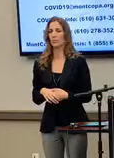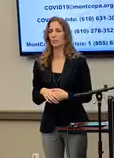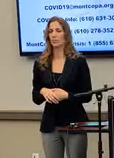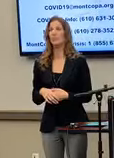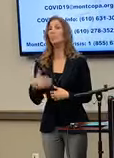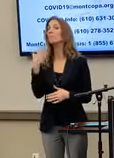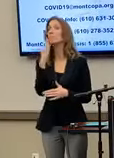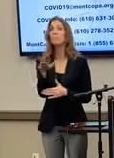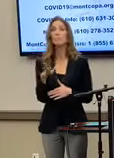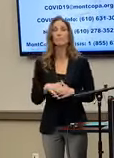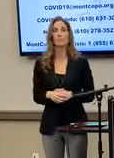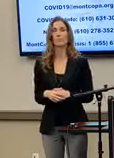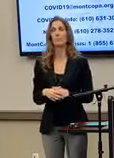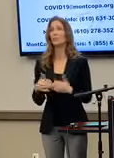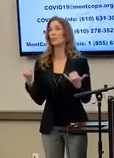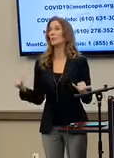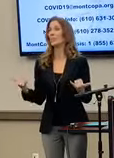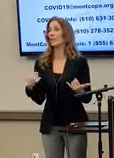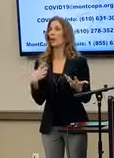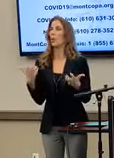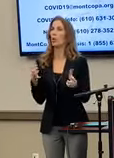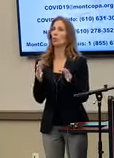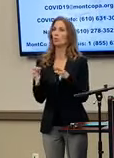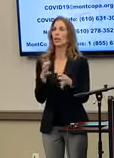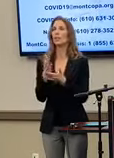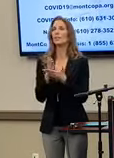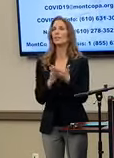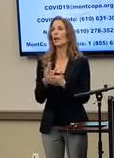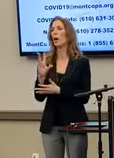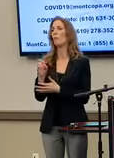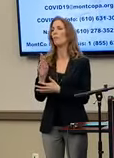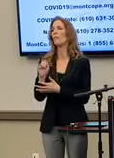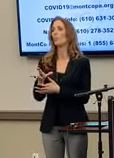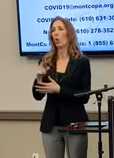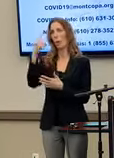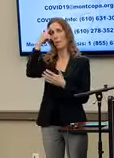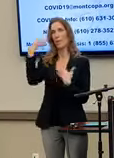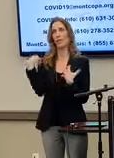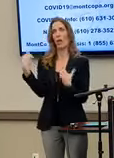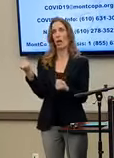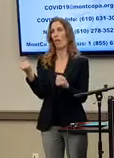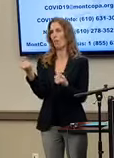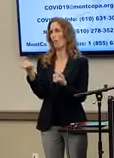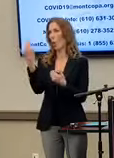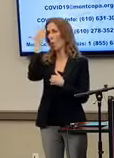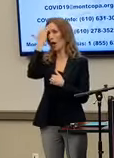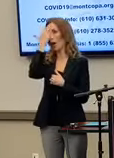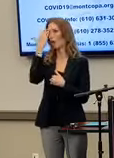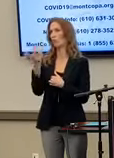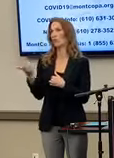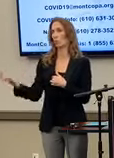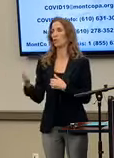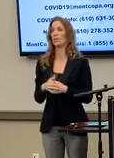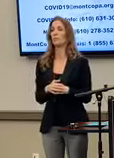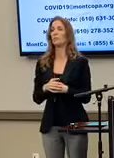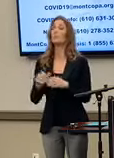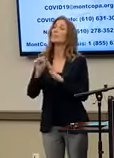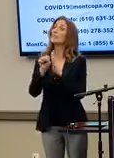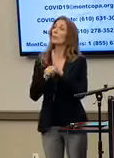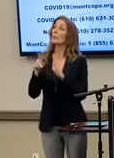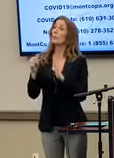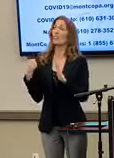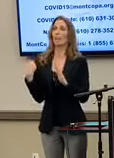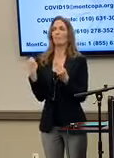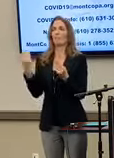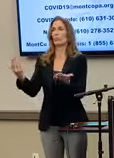Good afternoon. Today I'm going to share some virtual mental health awareness resources. The State of Pennsylvania has provided